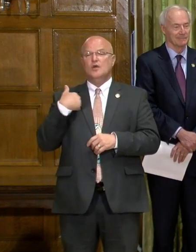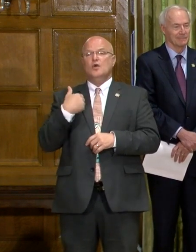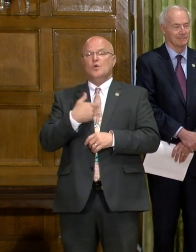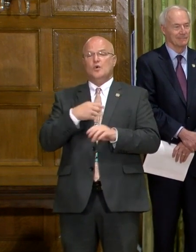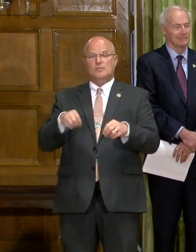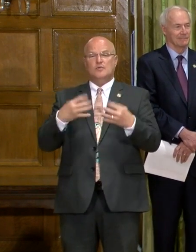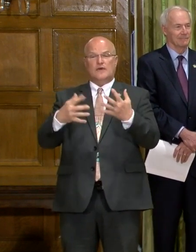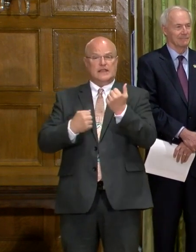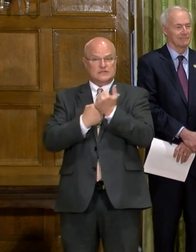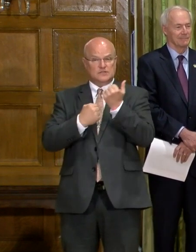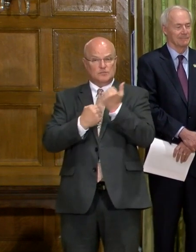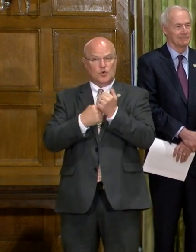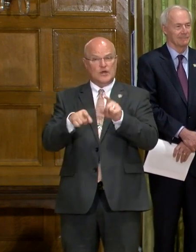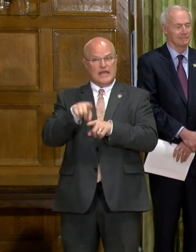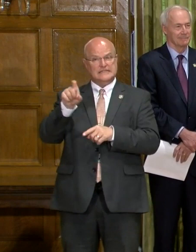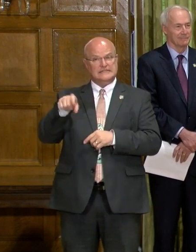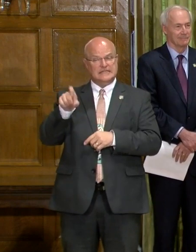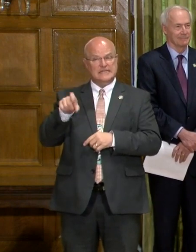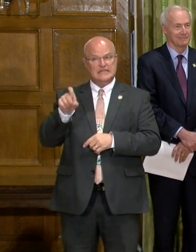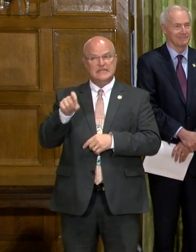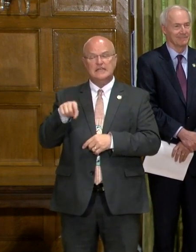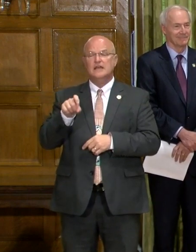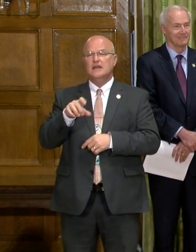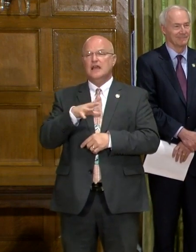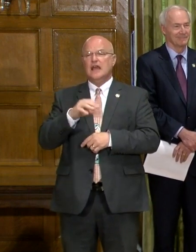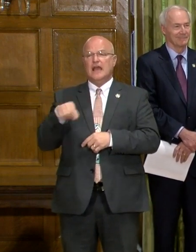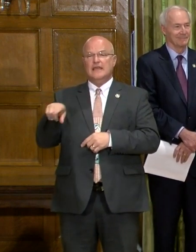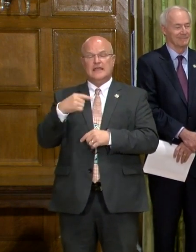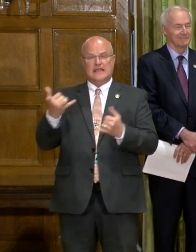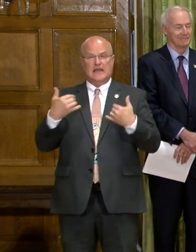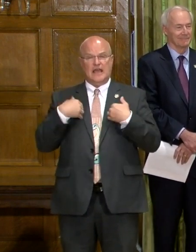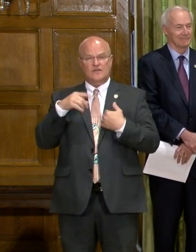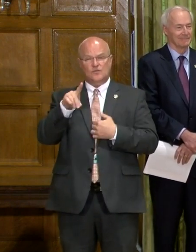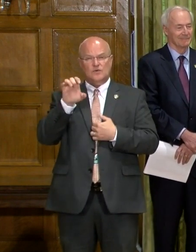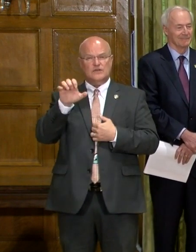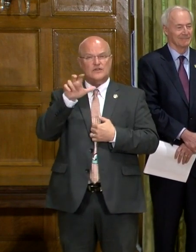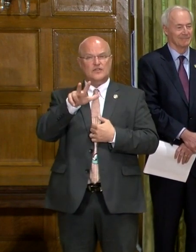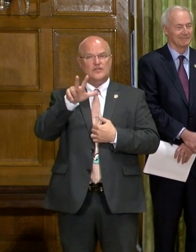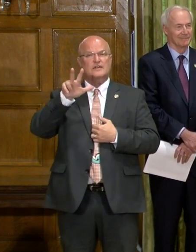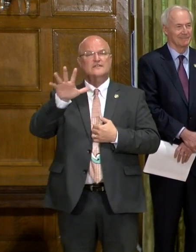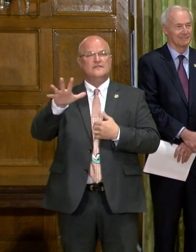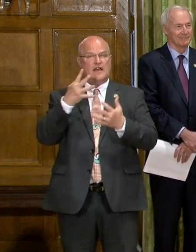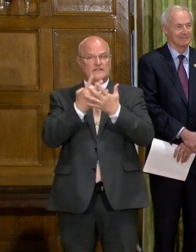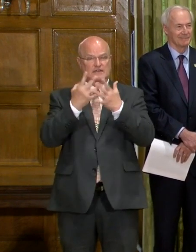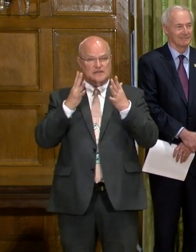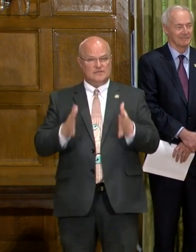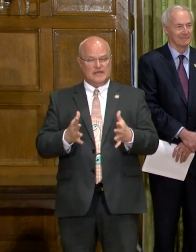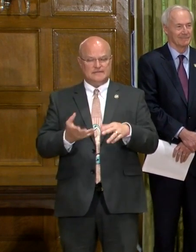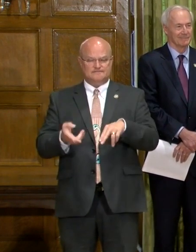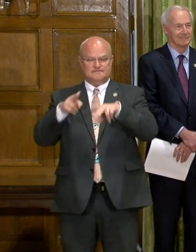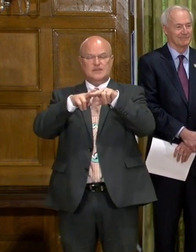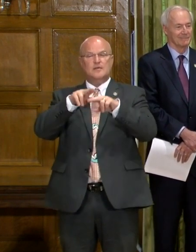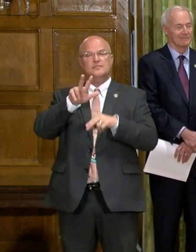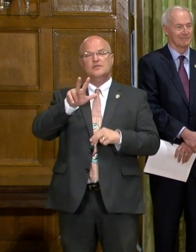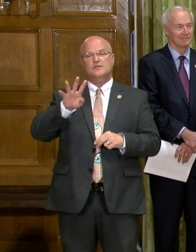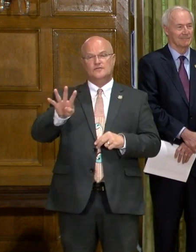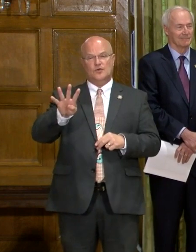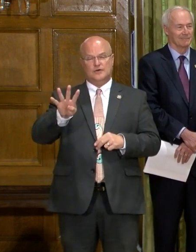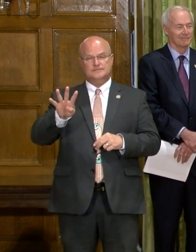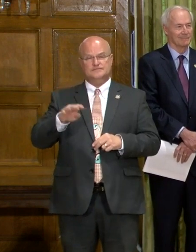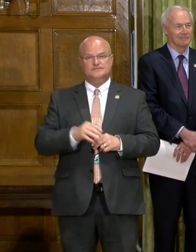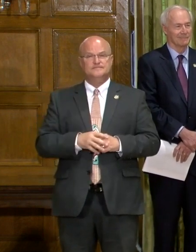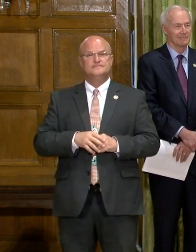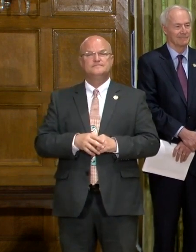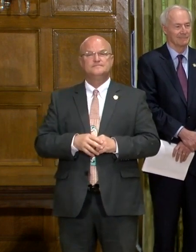we're, uh, providing support as needed as well. Uh, they now have 135 inmates. That's up 34, uh,